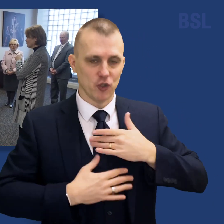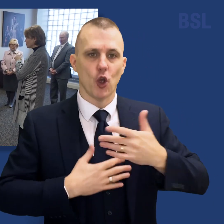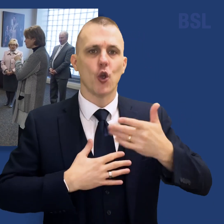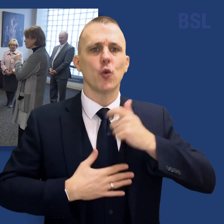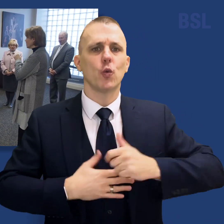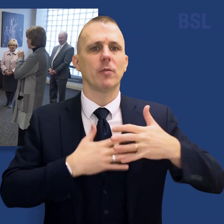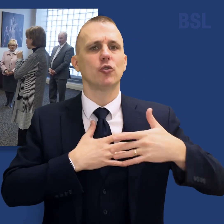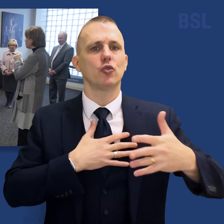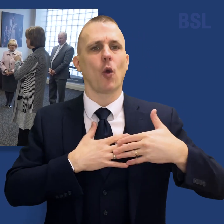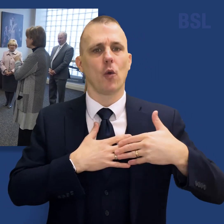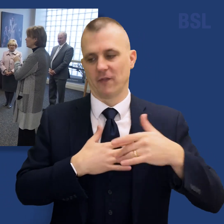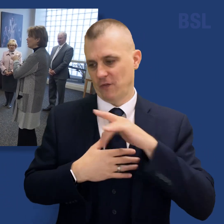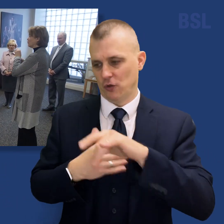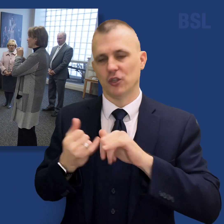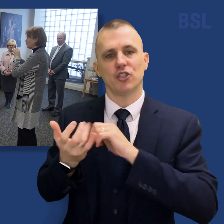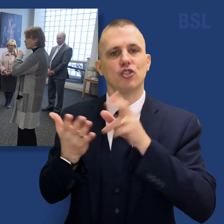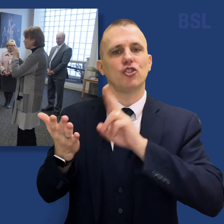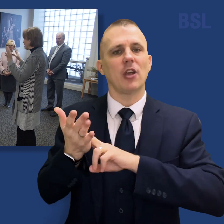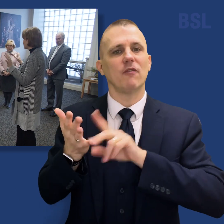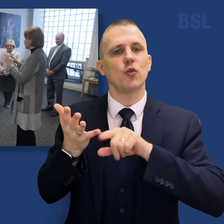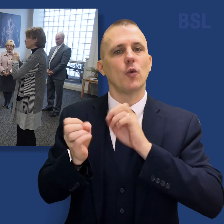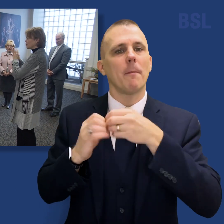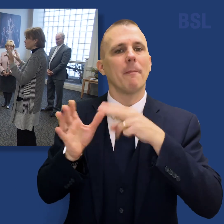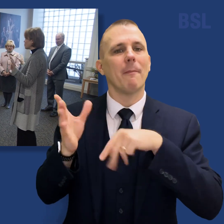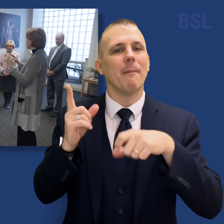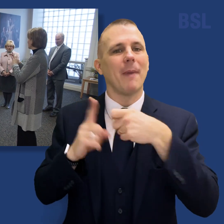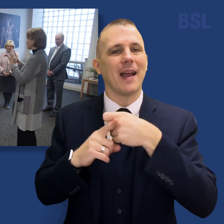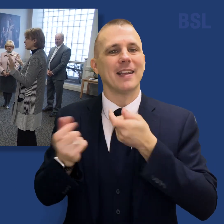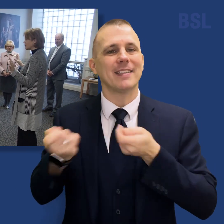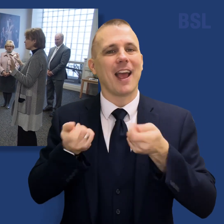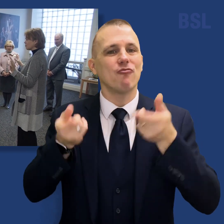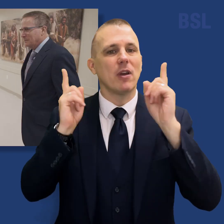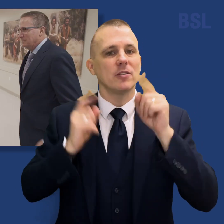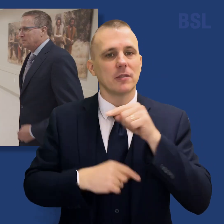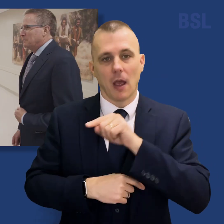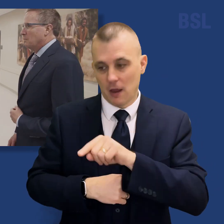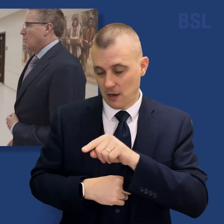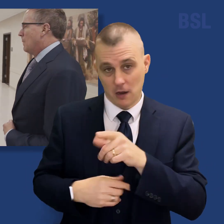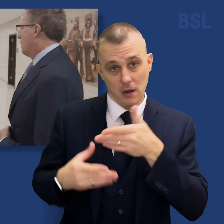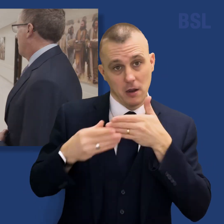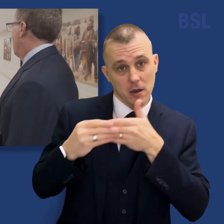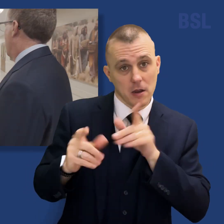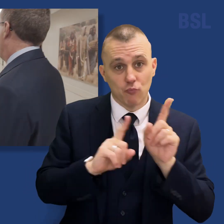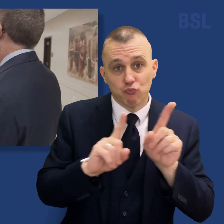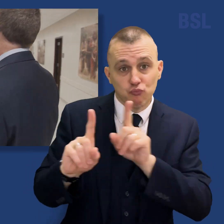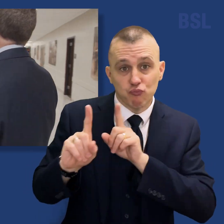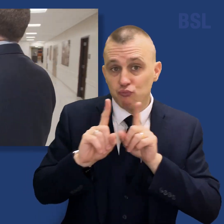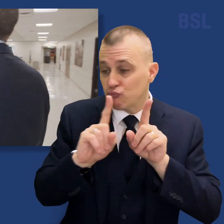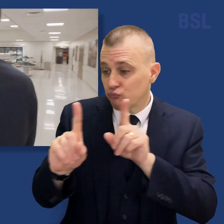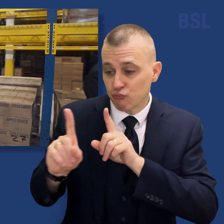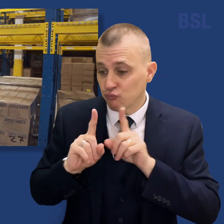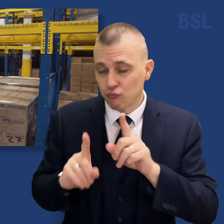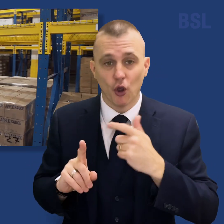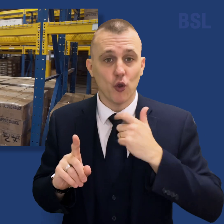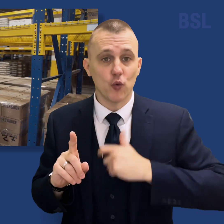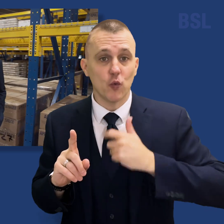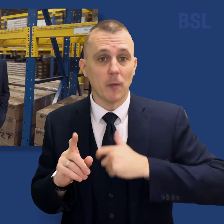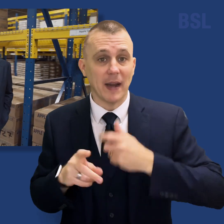Sharon Eubank, Director of Humanitarian Services for the Church, led the UNICEF USA leaders on tours of the Humanitarian